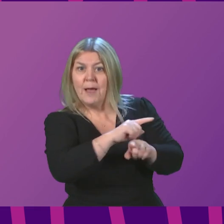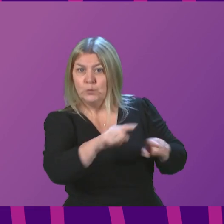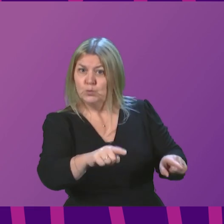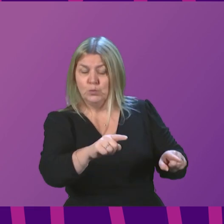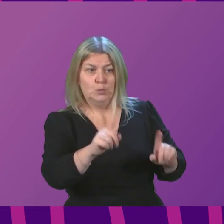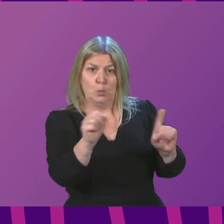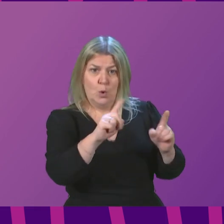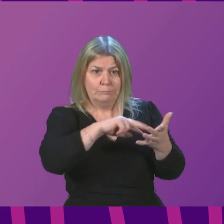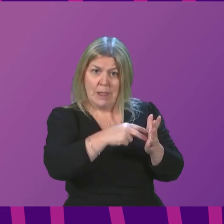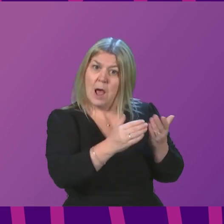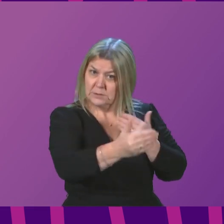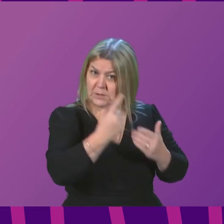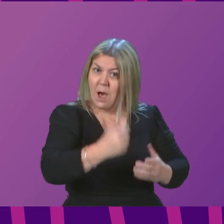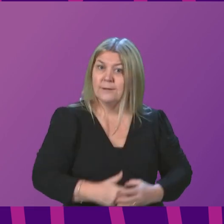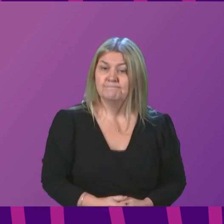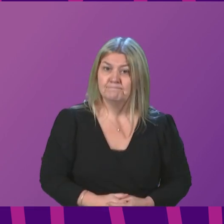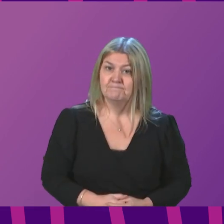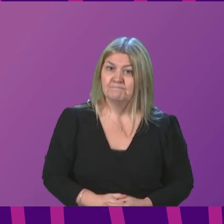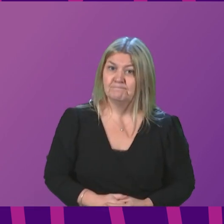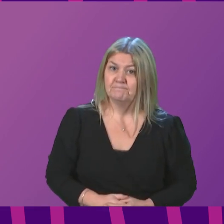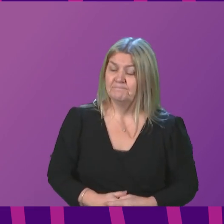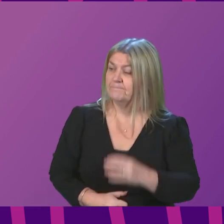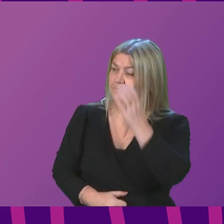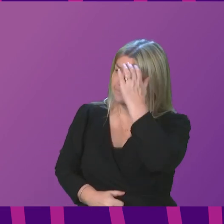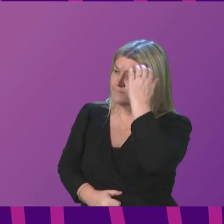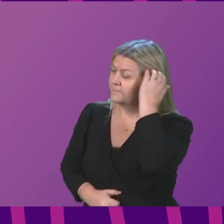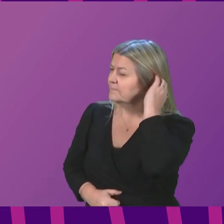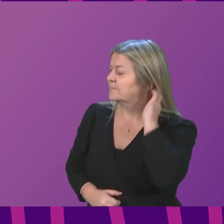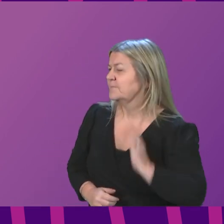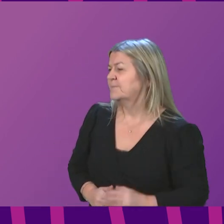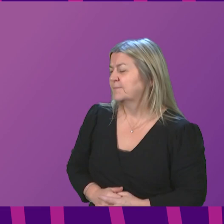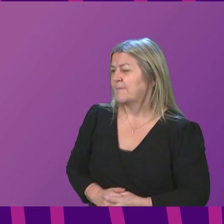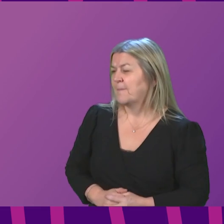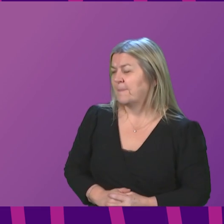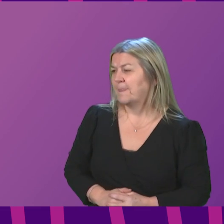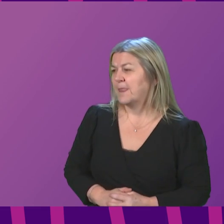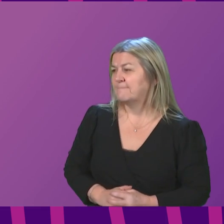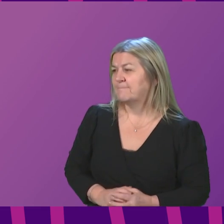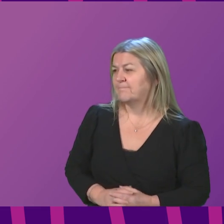those plans. Ms. Audrey Nicholl to be followed by Sharon Dowie.